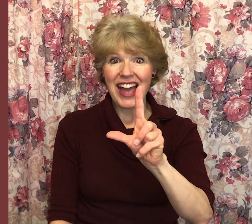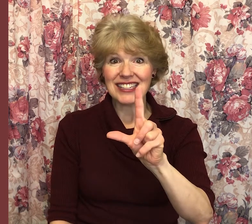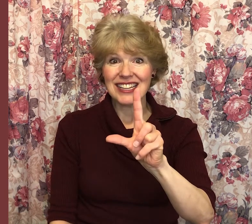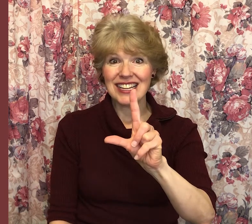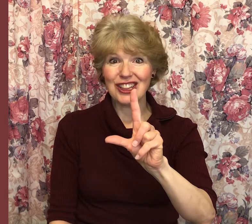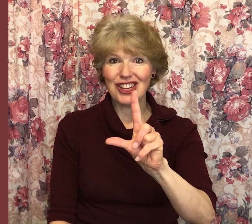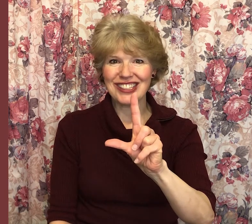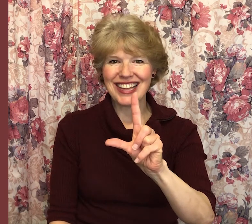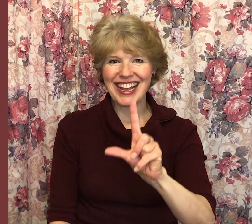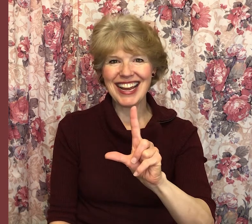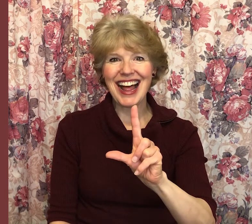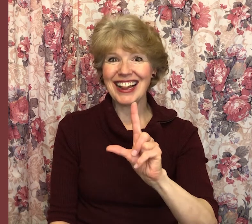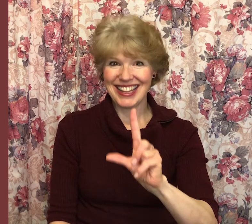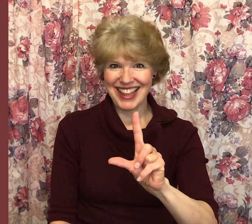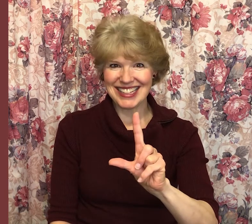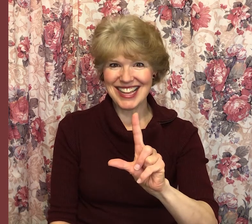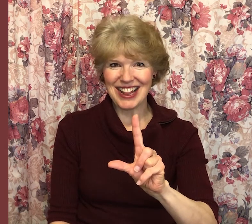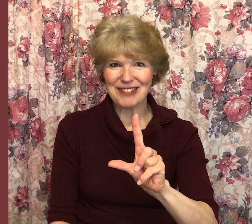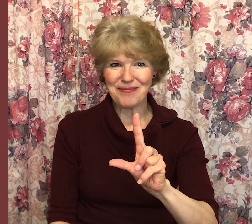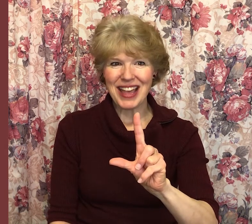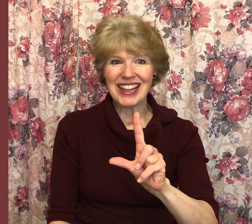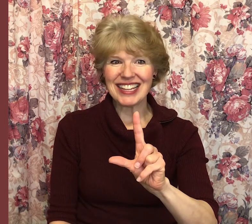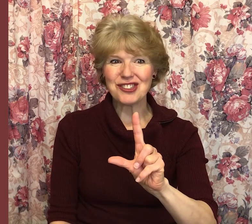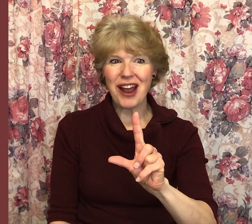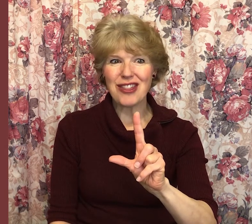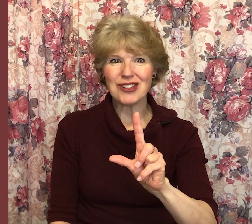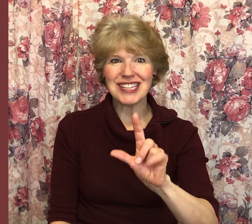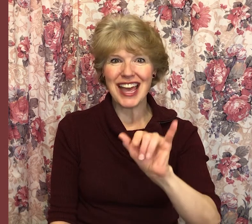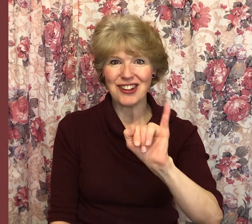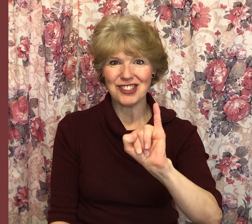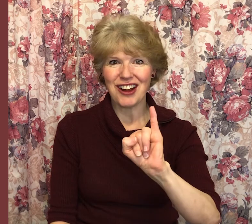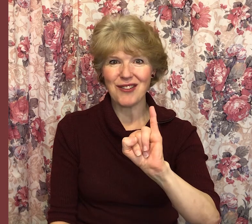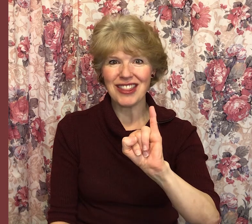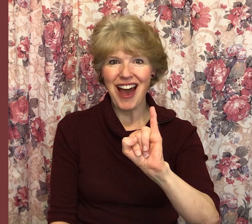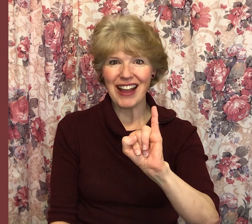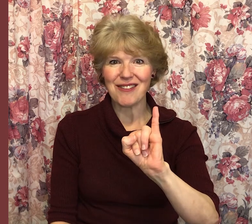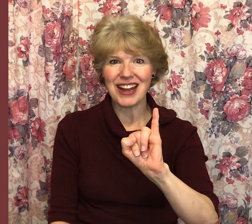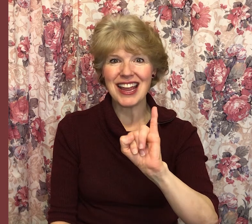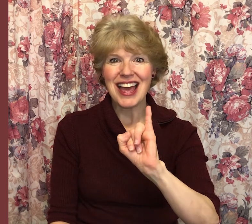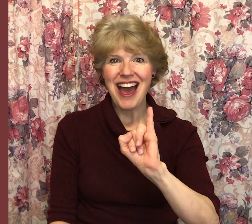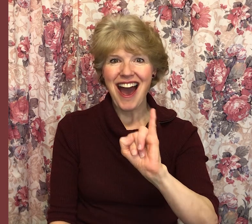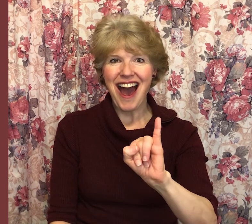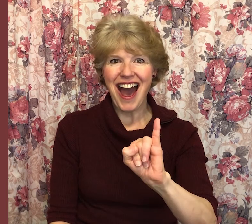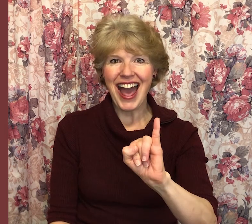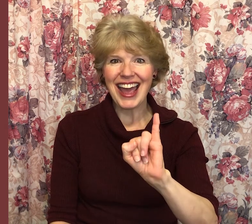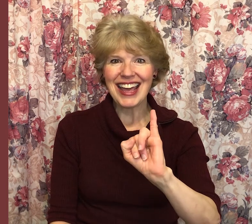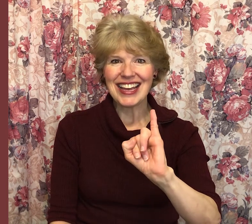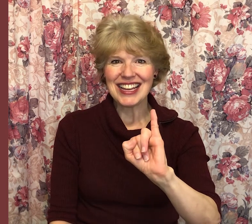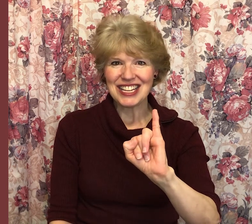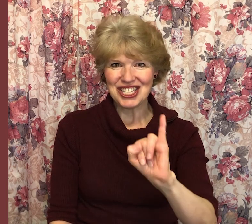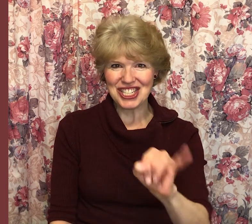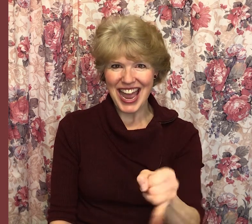looks like an L. L. That's L. Let's try those together starting with I. Ready? I, J,